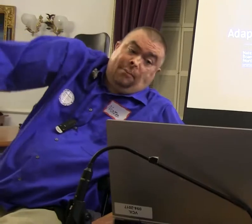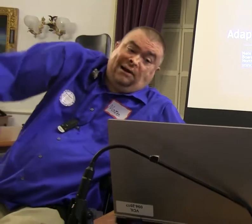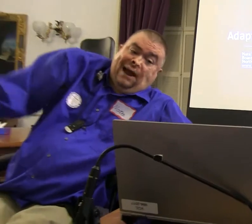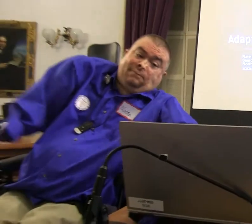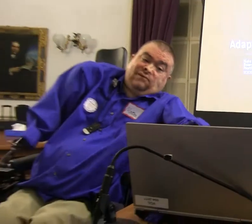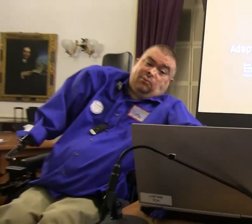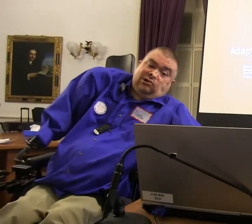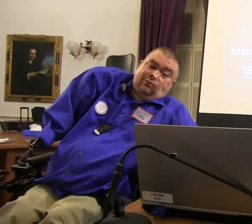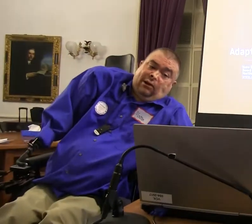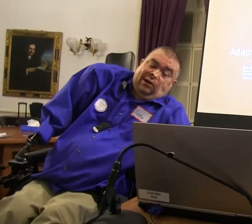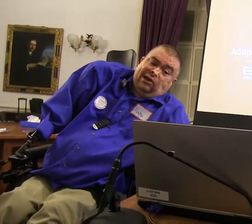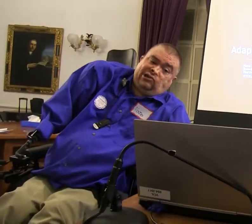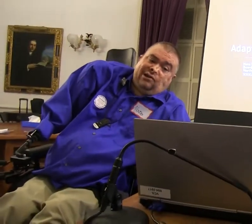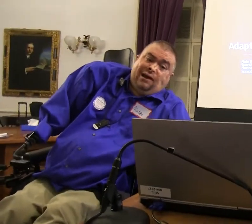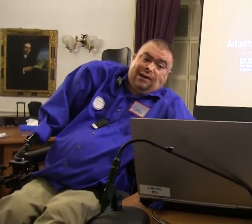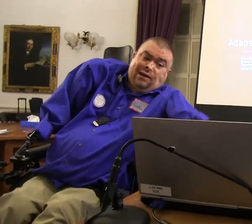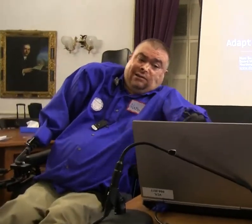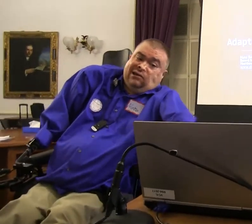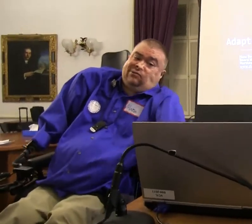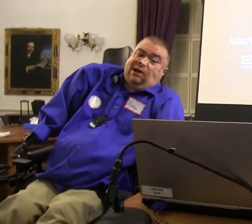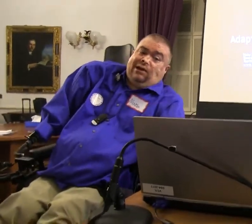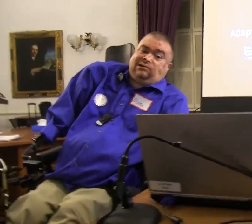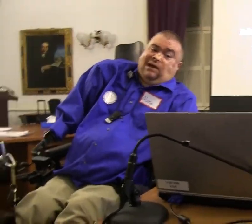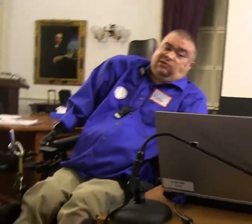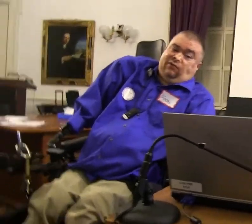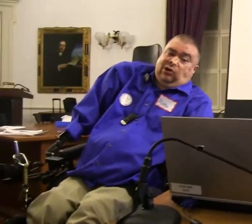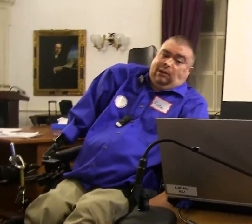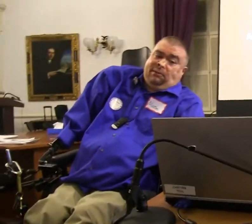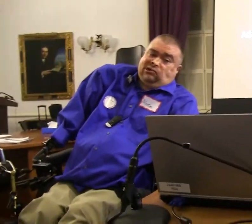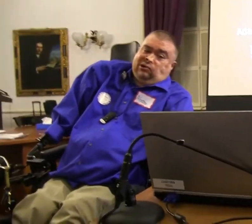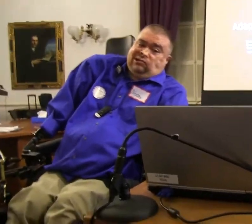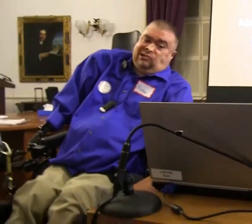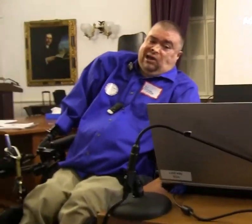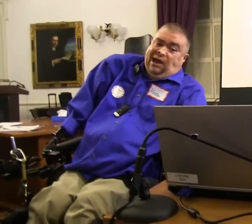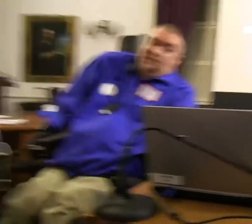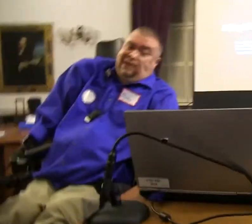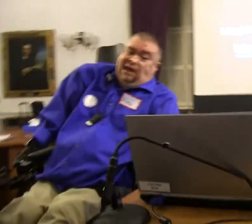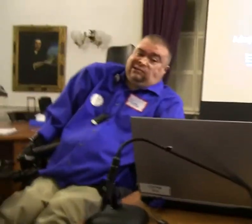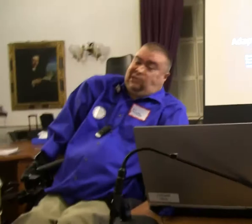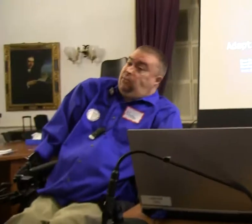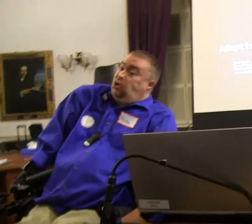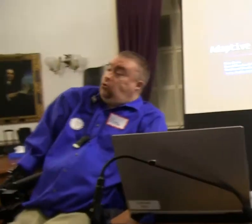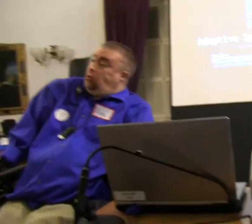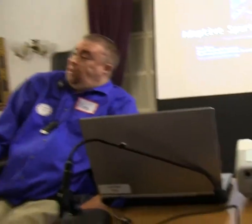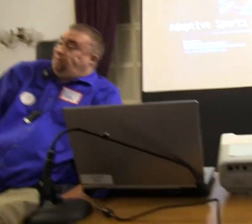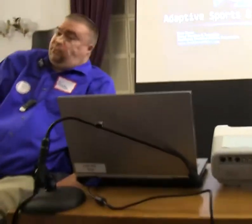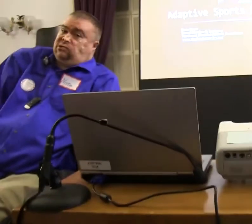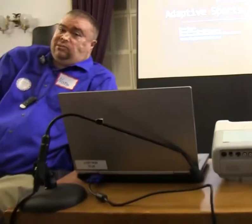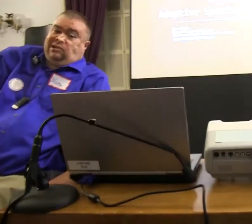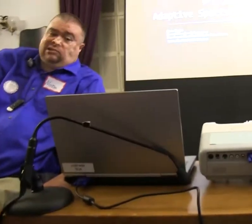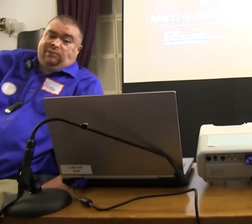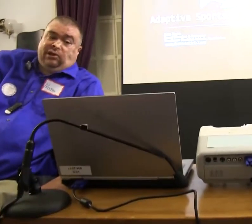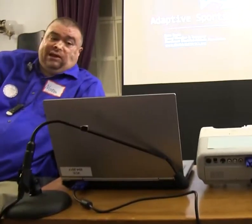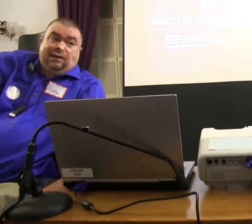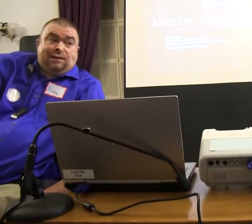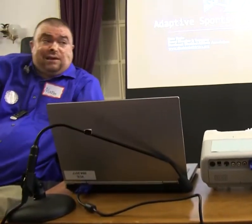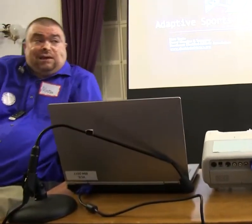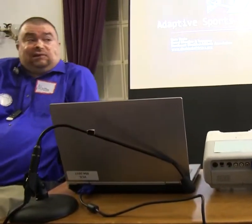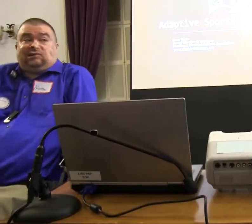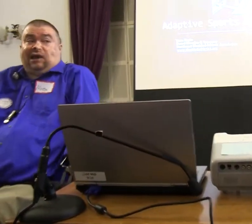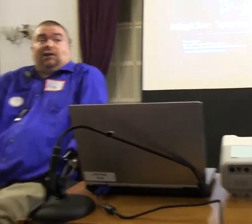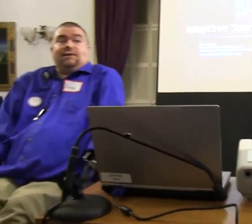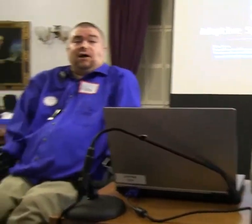So, adaptive sports and recreation, this right here is actually, if you look at a picture, this is a NDA sailboat where we have a person with a disability